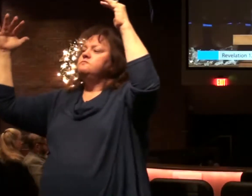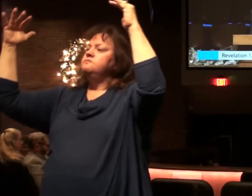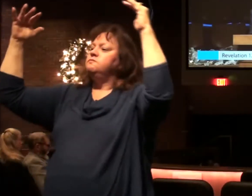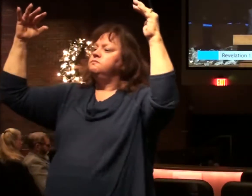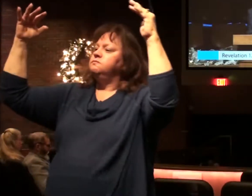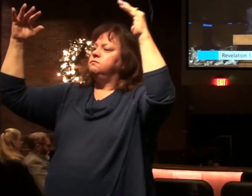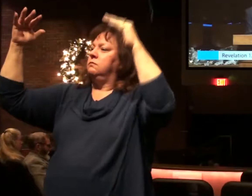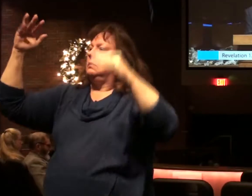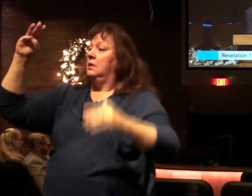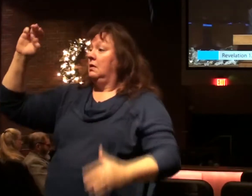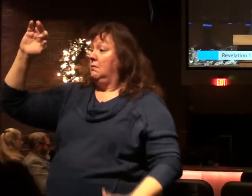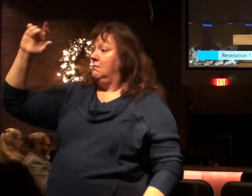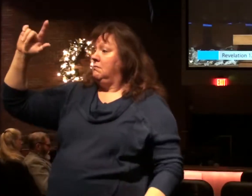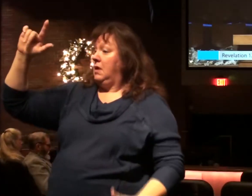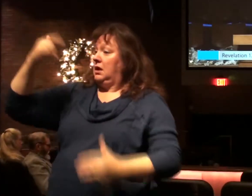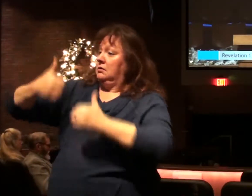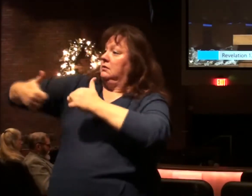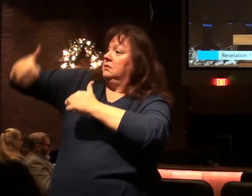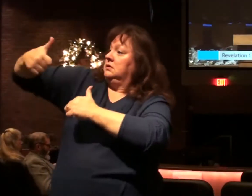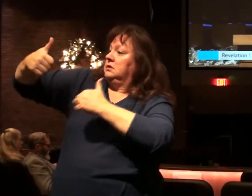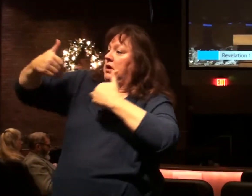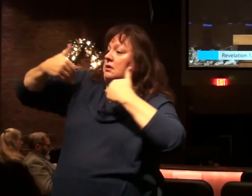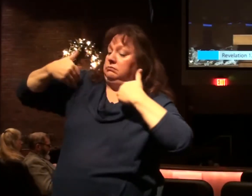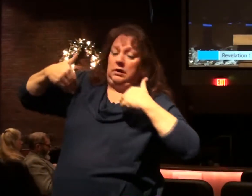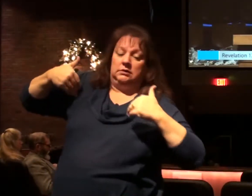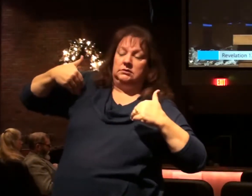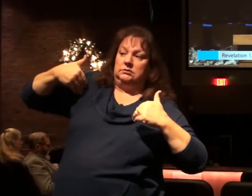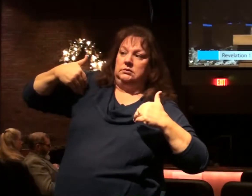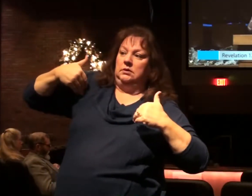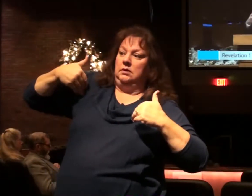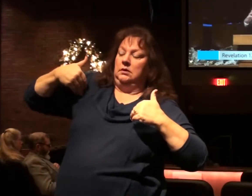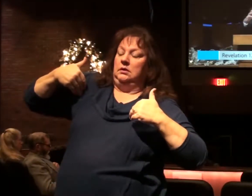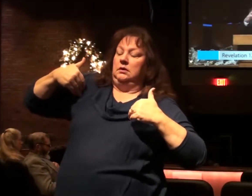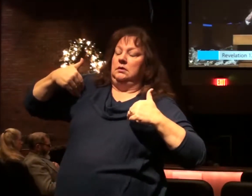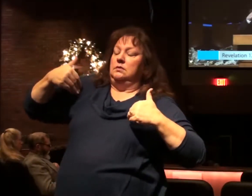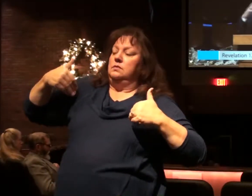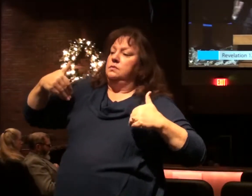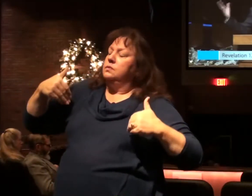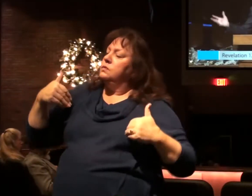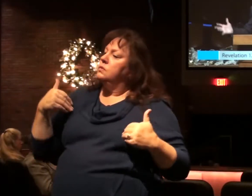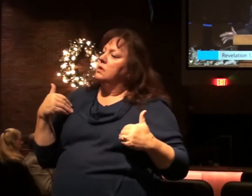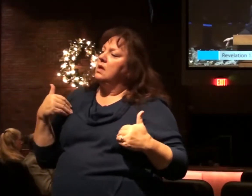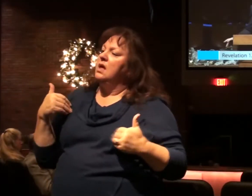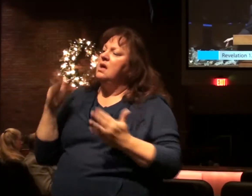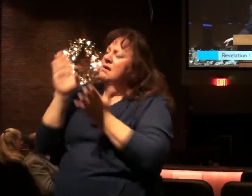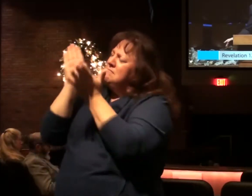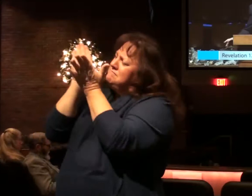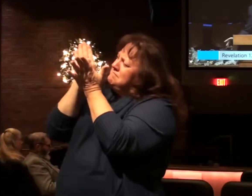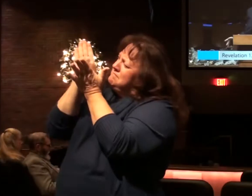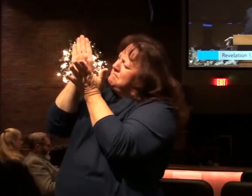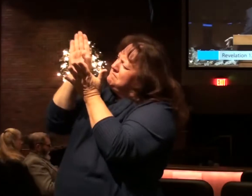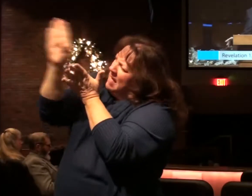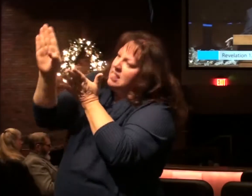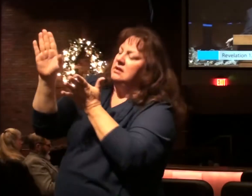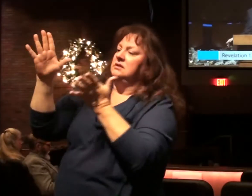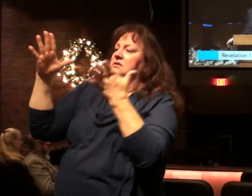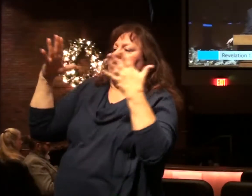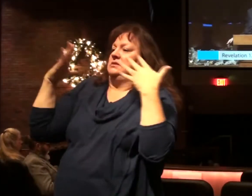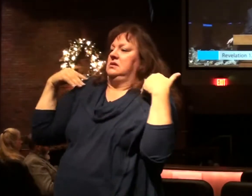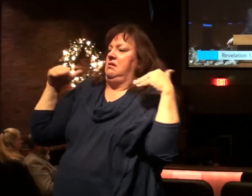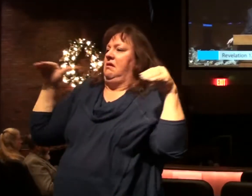Michael the archangel will be feeding the unfallen angels. Can you imagine? There are probably literally billions of angels.